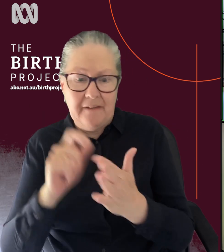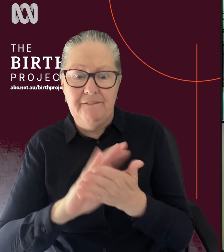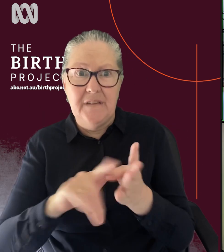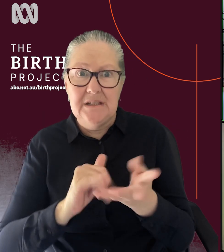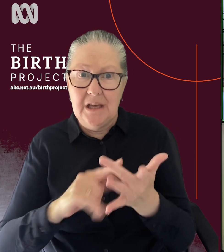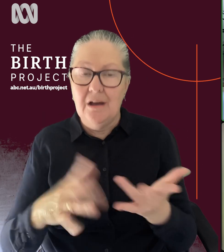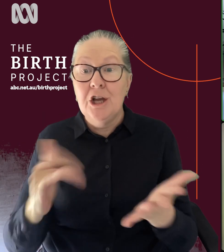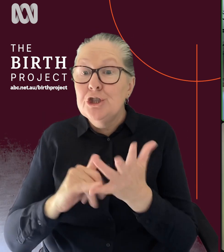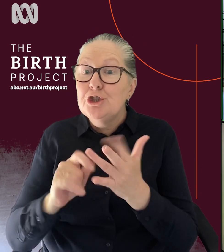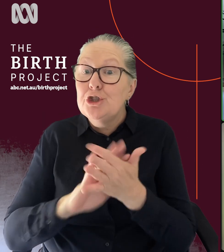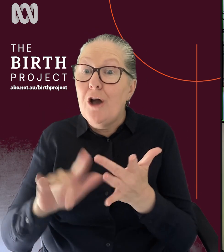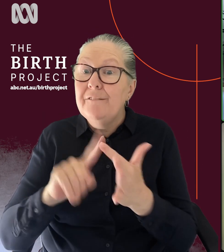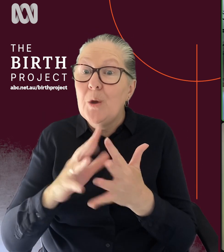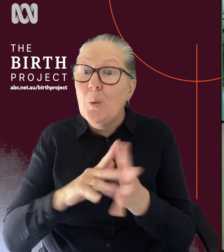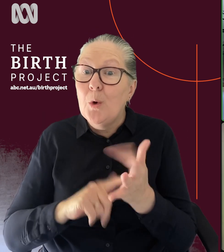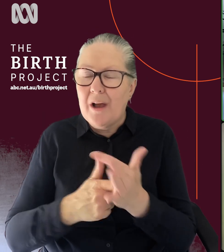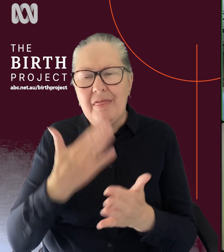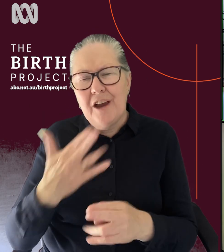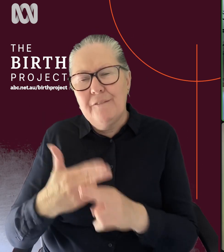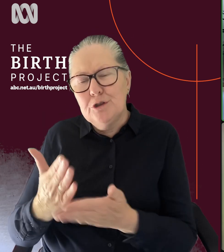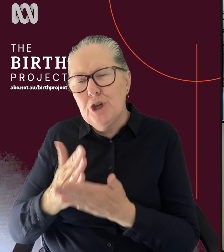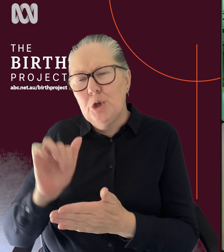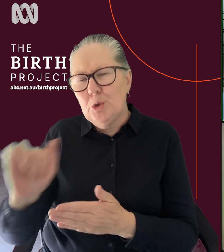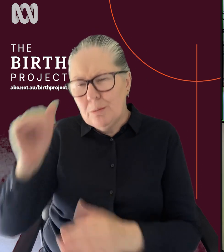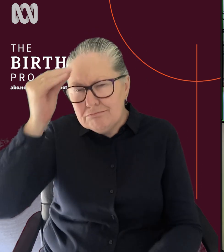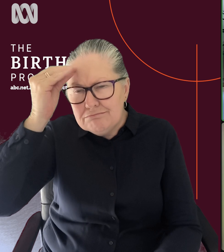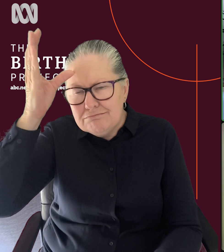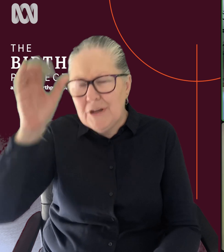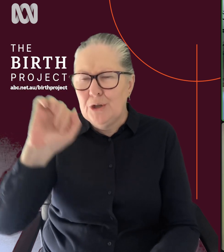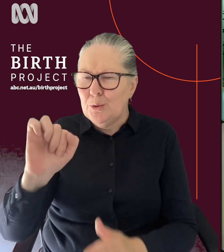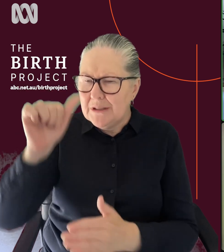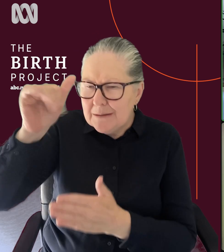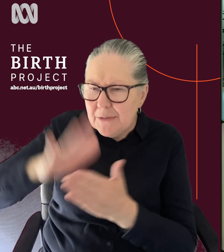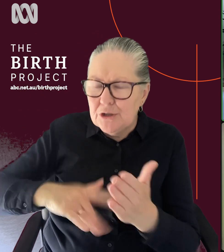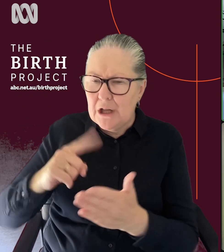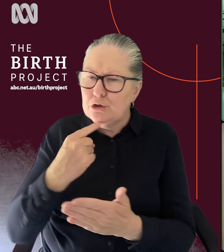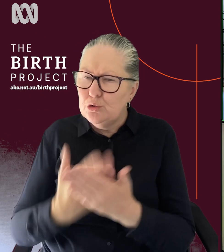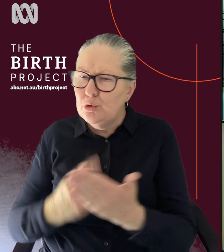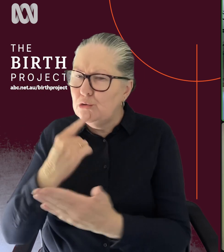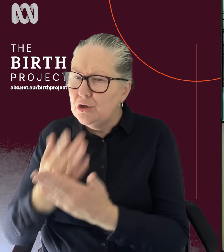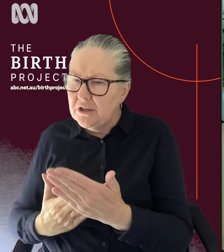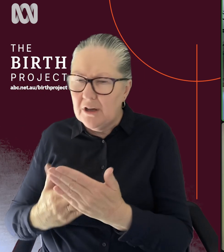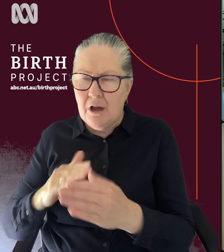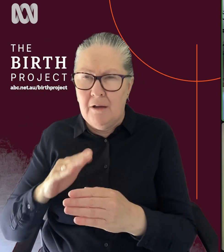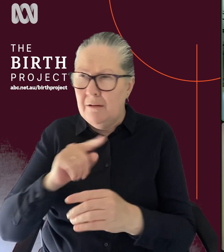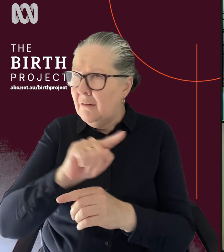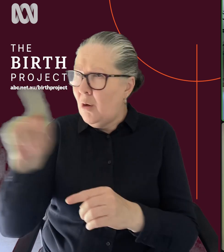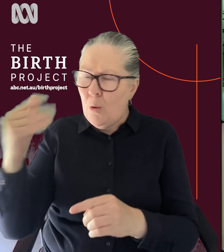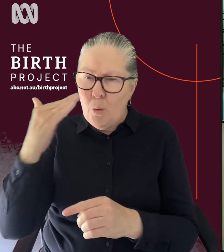Sophie Walker, thank you very much for sharing your wisdom, your experience, and the stories of the thousands of women you have spoken to on your